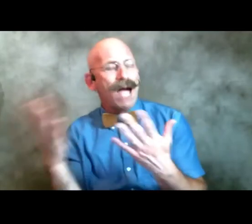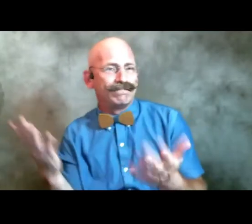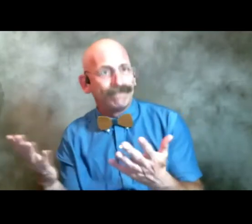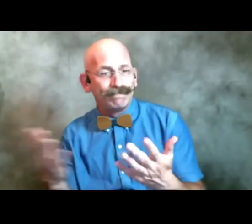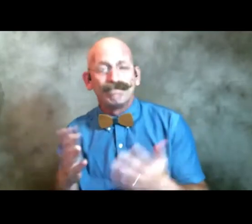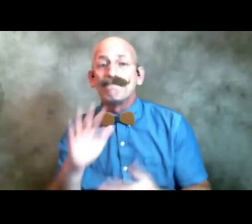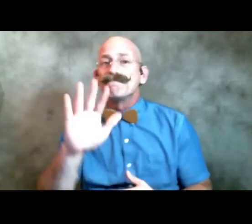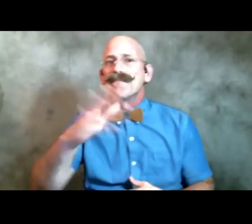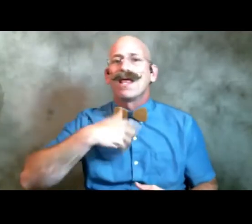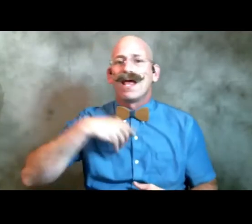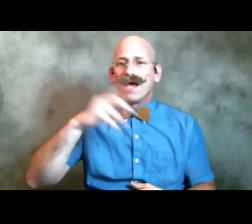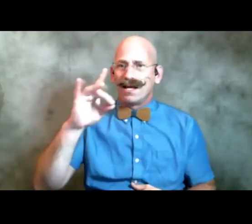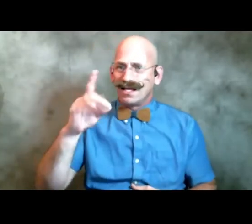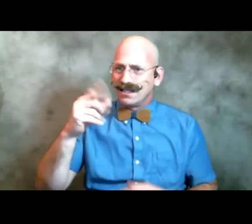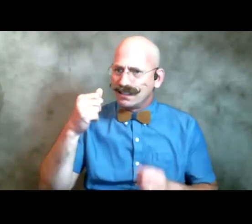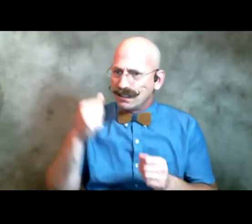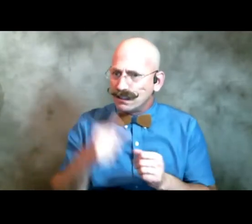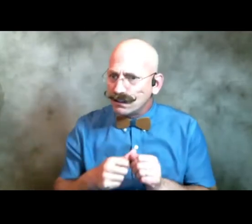remembered the